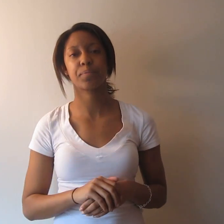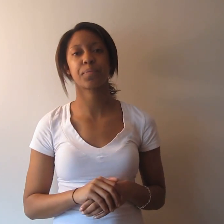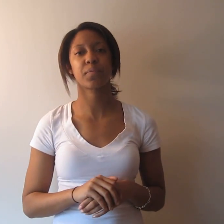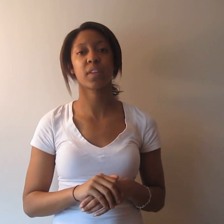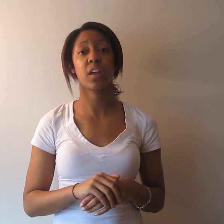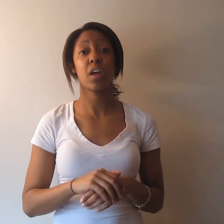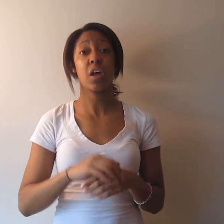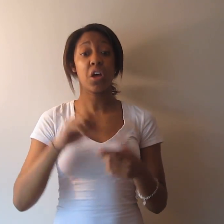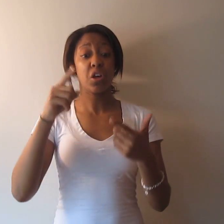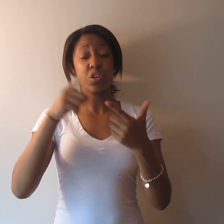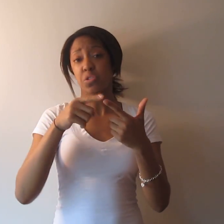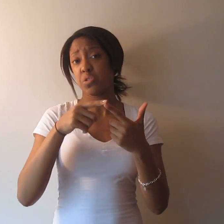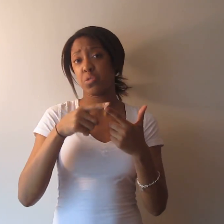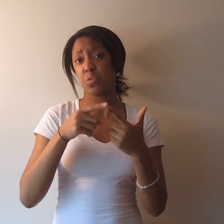communication with those around you?